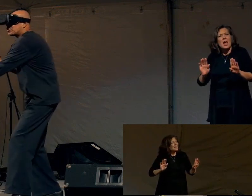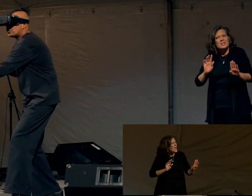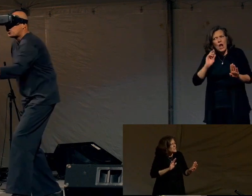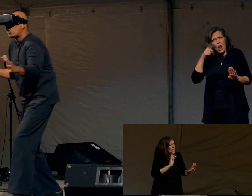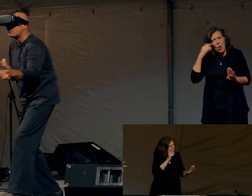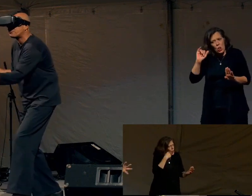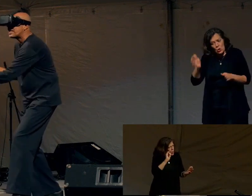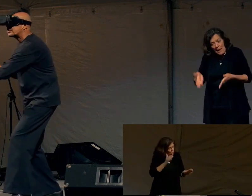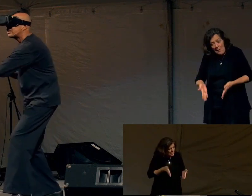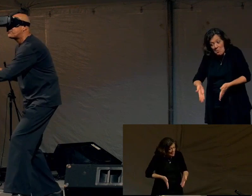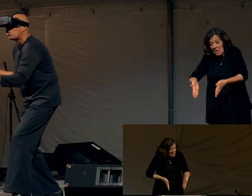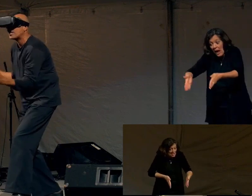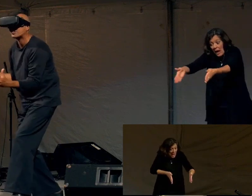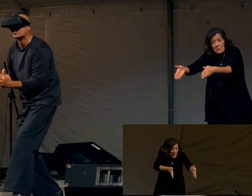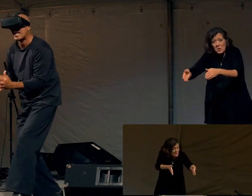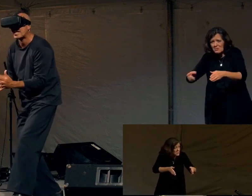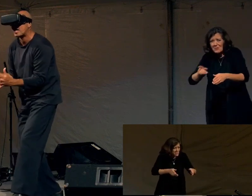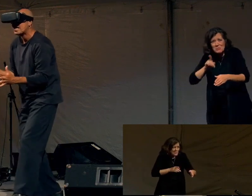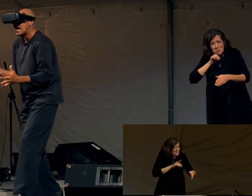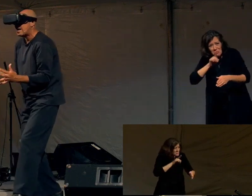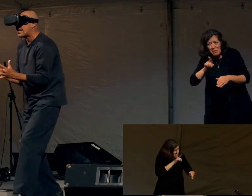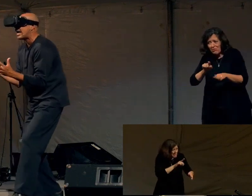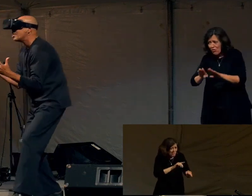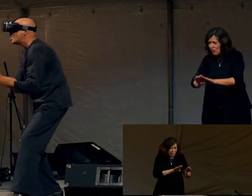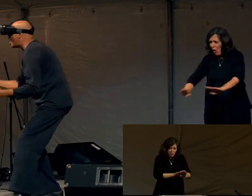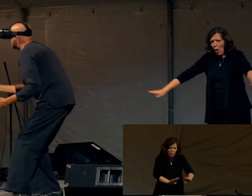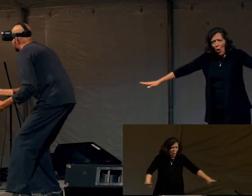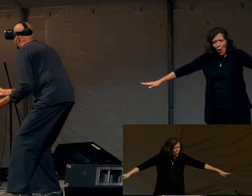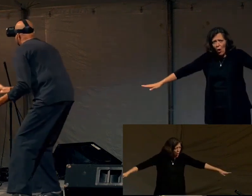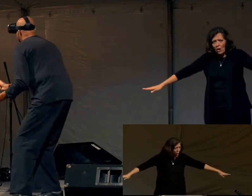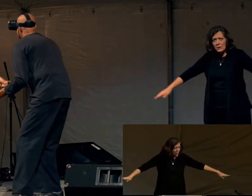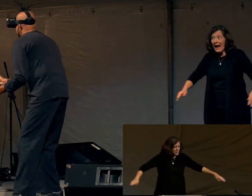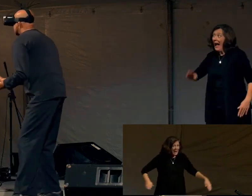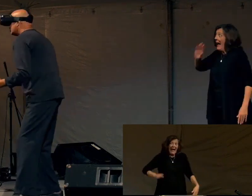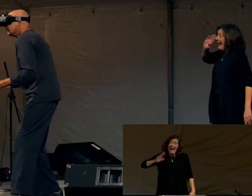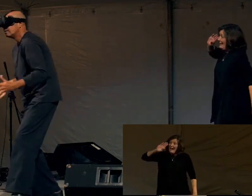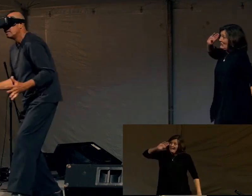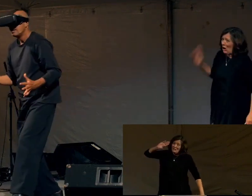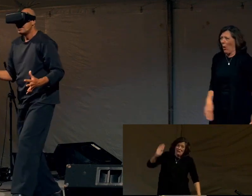plank. But the whole thing is the floor you're standing on. I'm like, I know that.